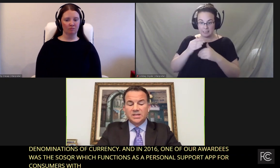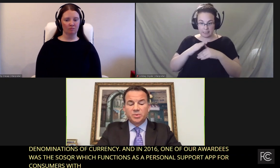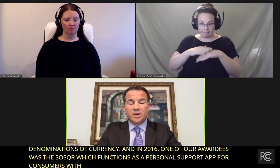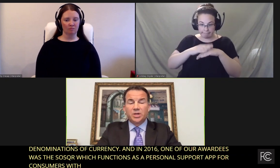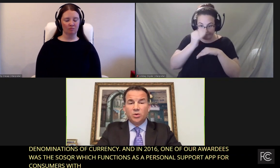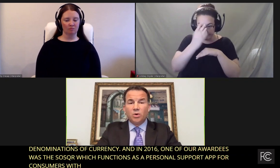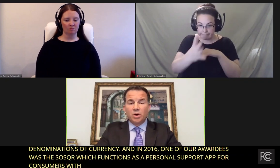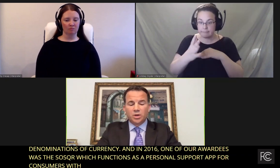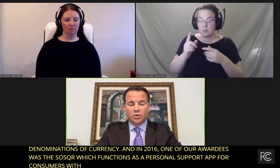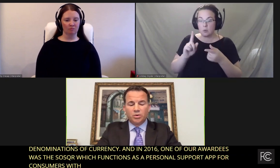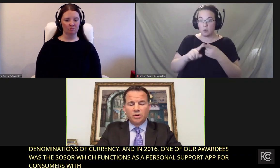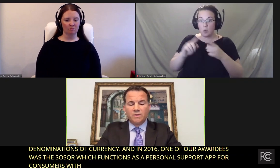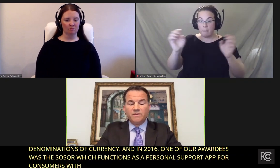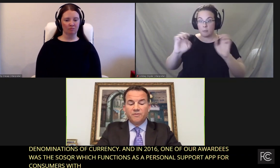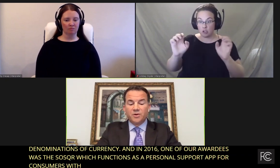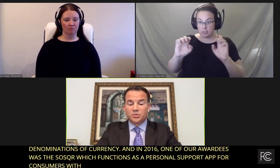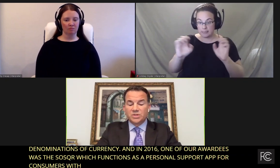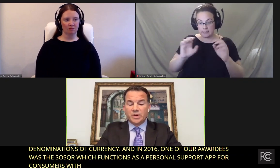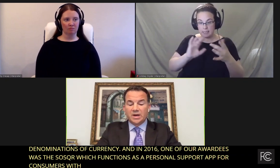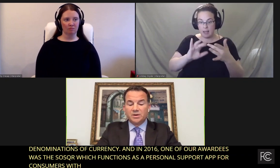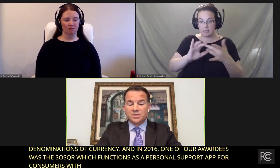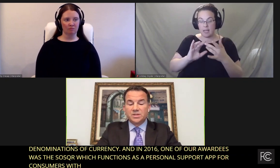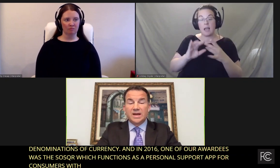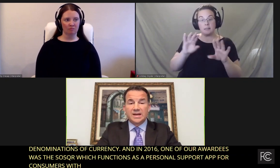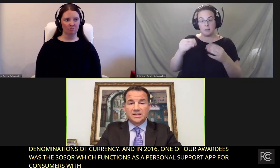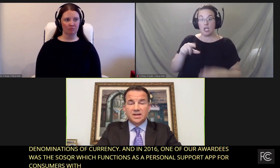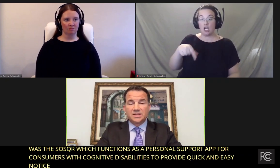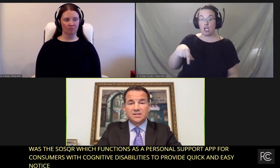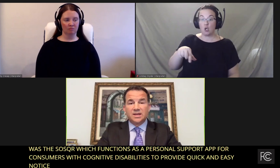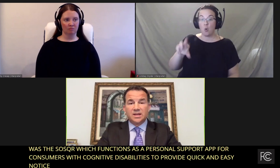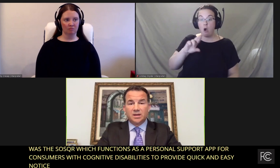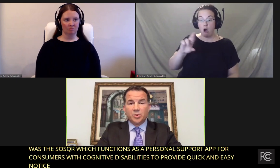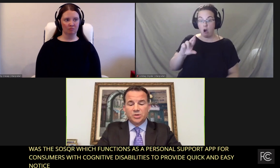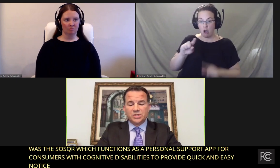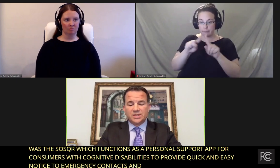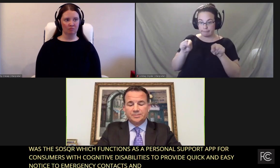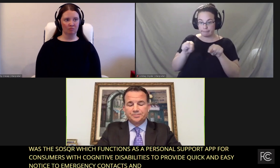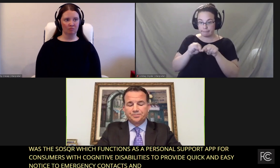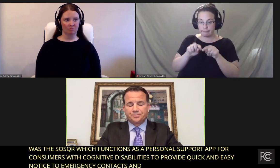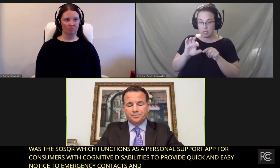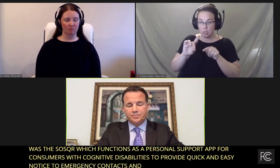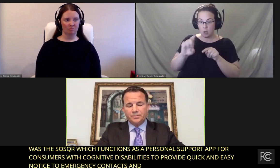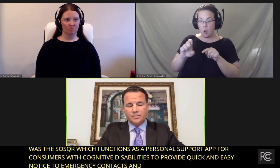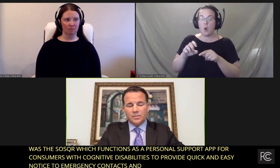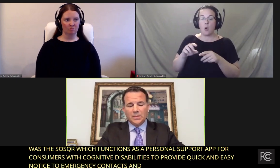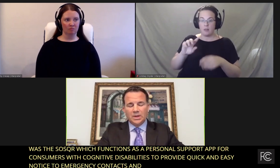and display a QR code for first responders to access in an emergency.